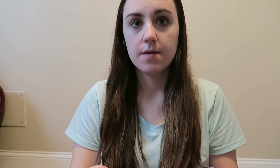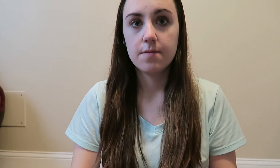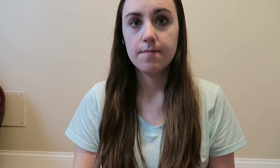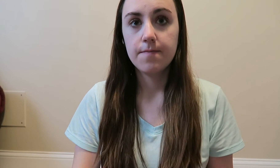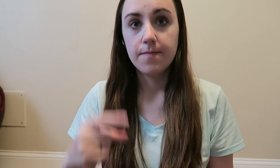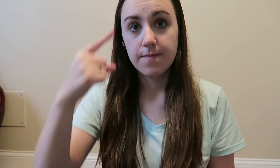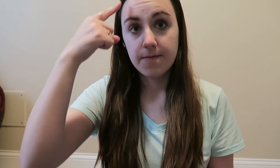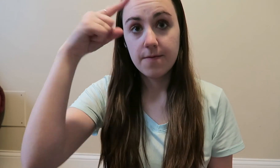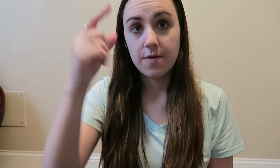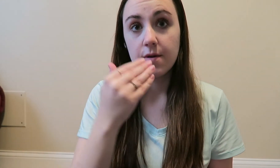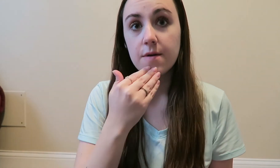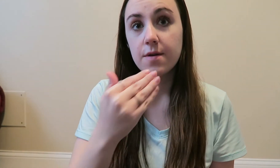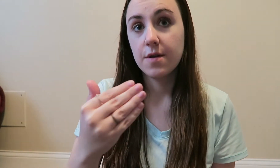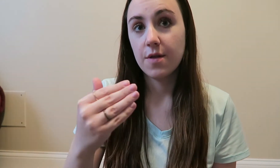good i